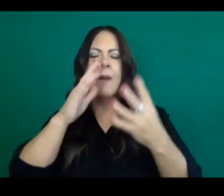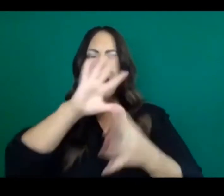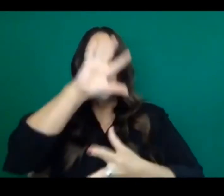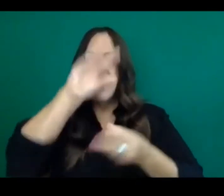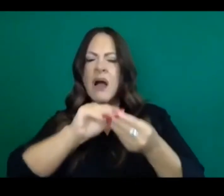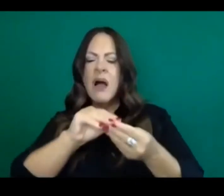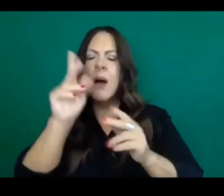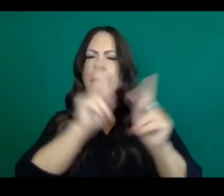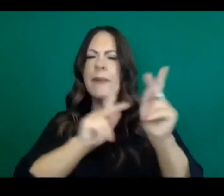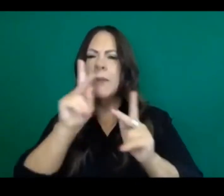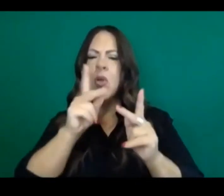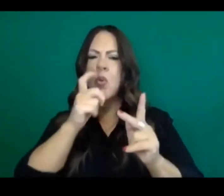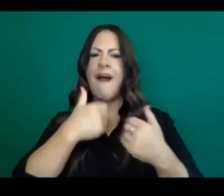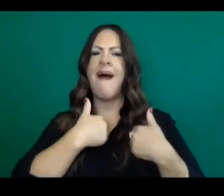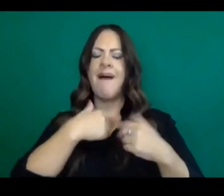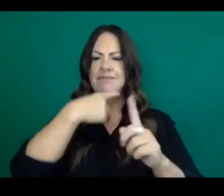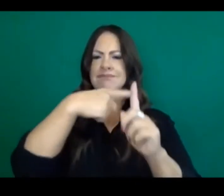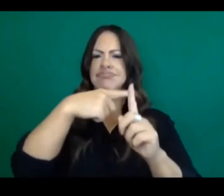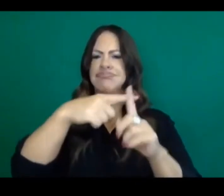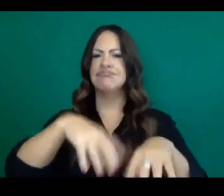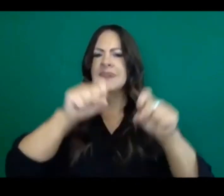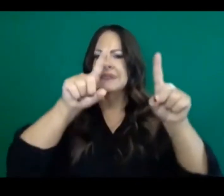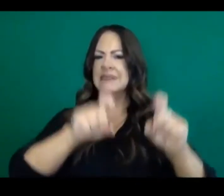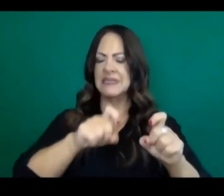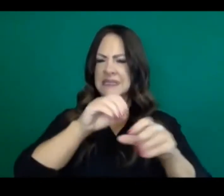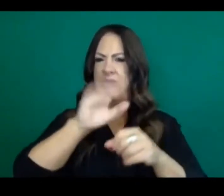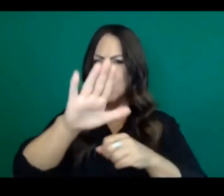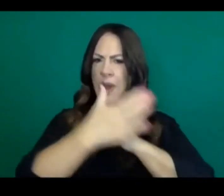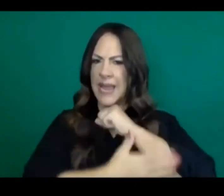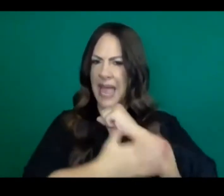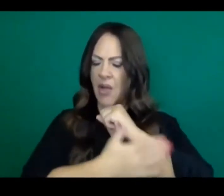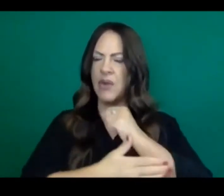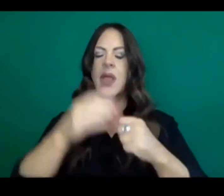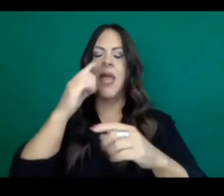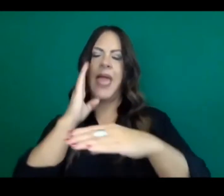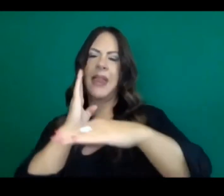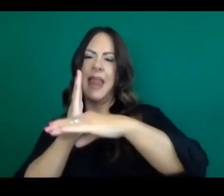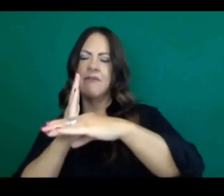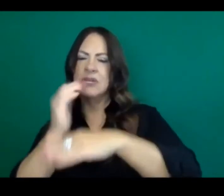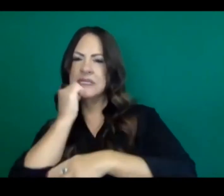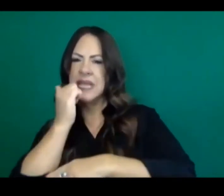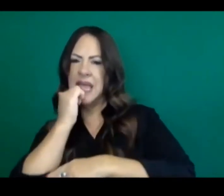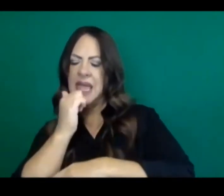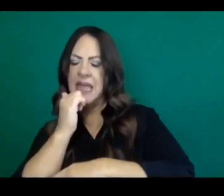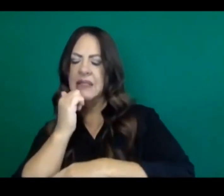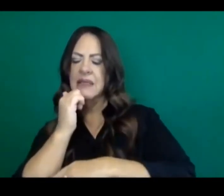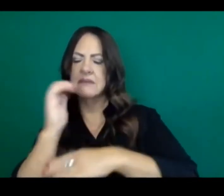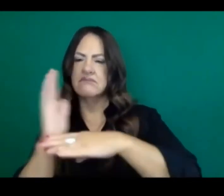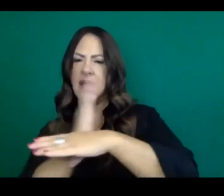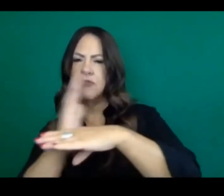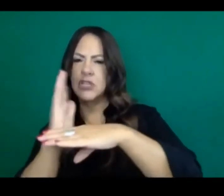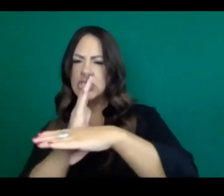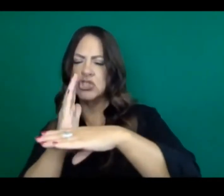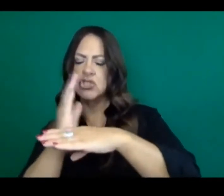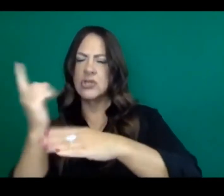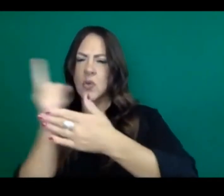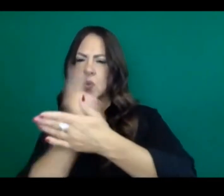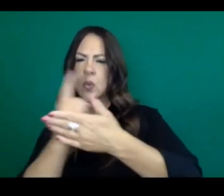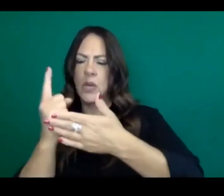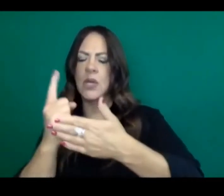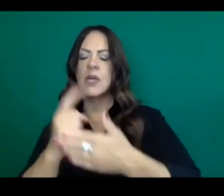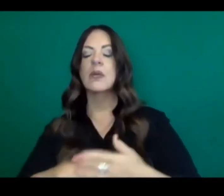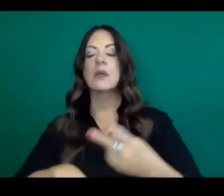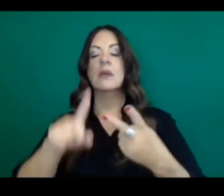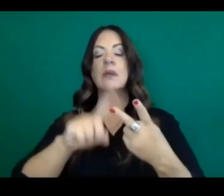seven-day average, as well as daily case rate over a seven-day average. That case rate number, we're moving to a daily